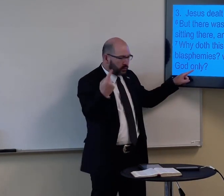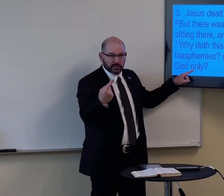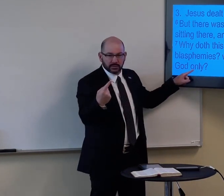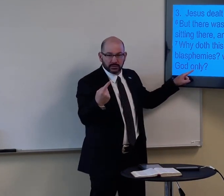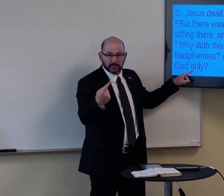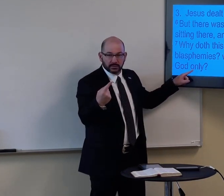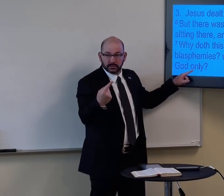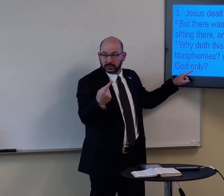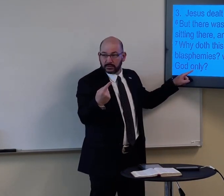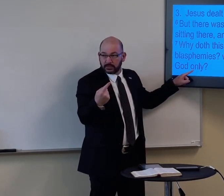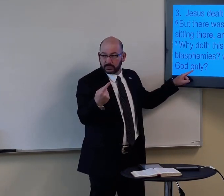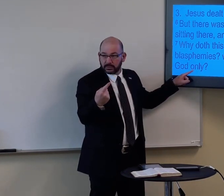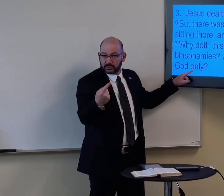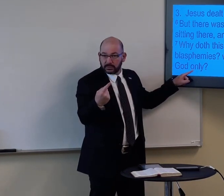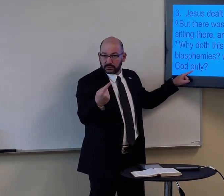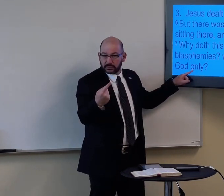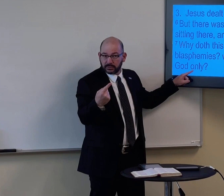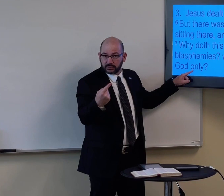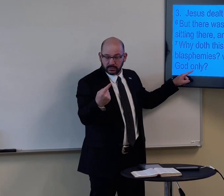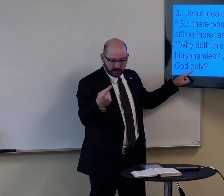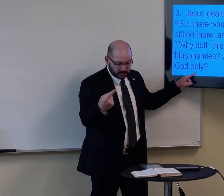who can forgive sin but God only?